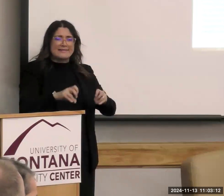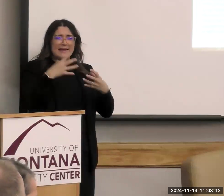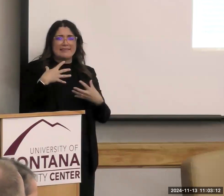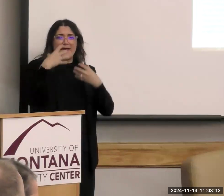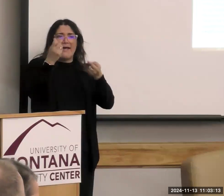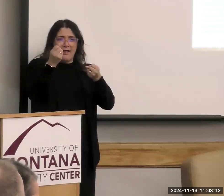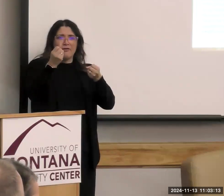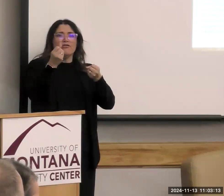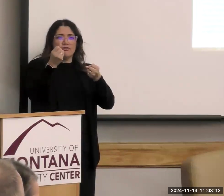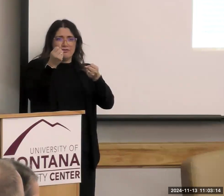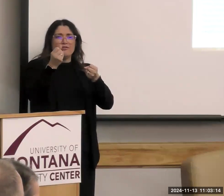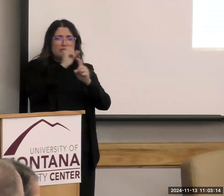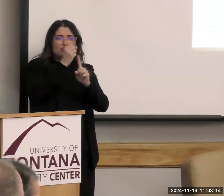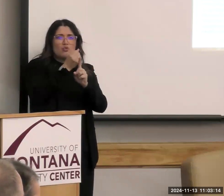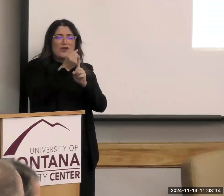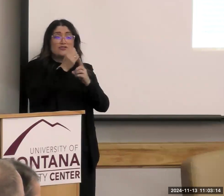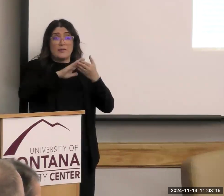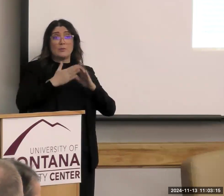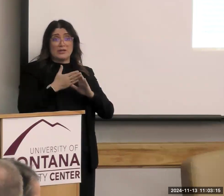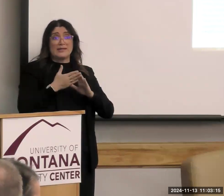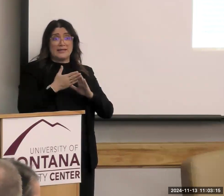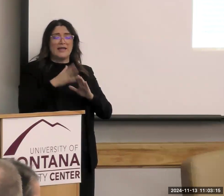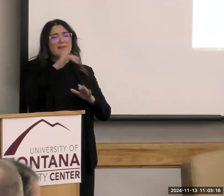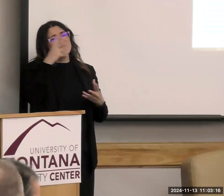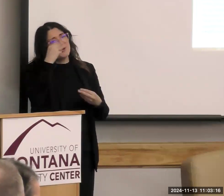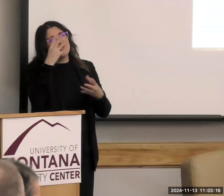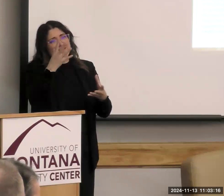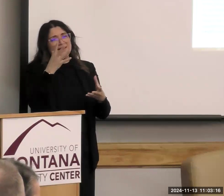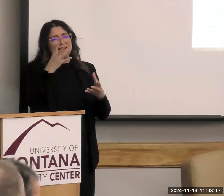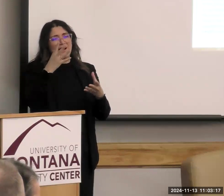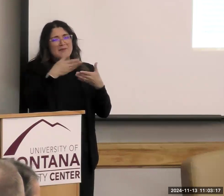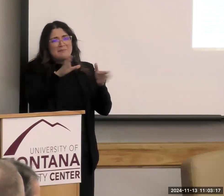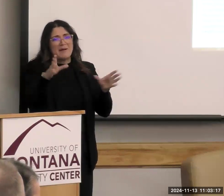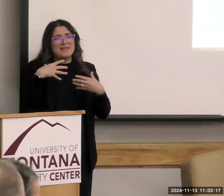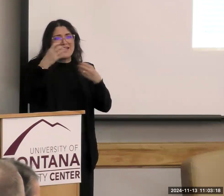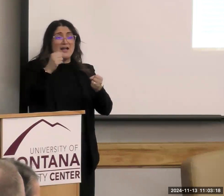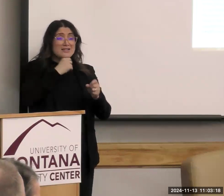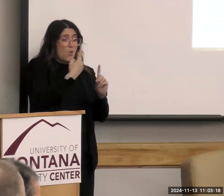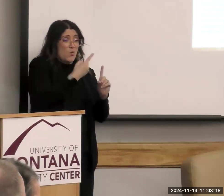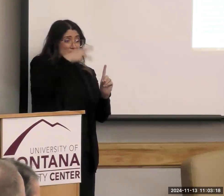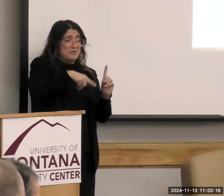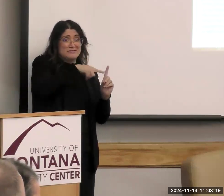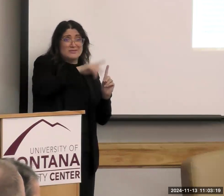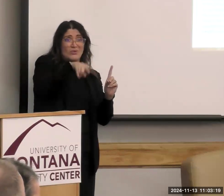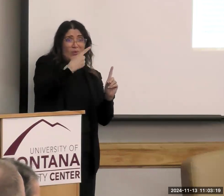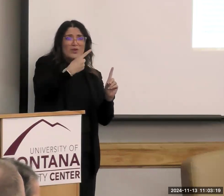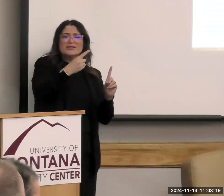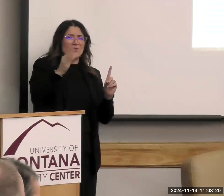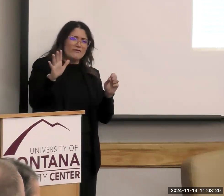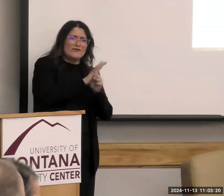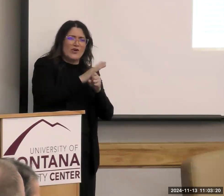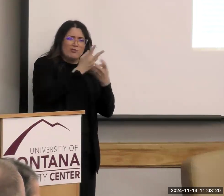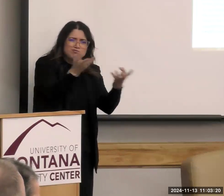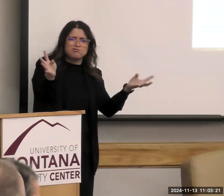in the community. And that's the beauty of public health. It doesn't work with one person. It works with a population. So it's assessing